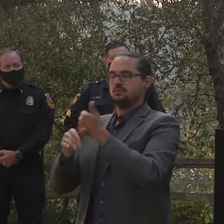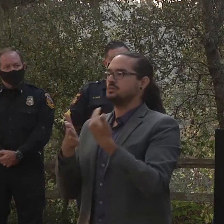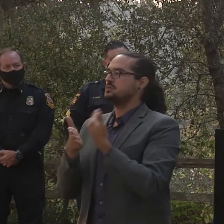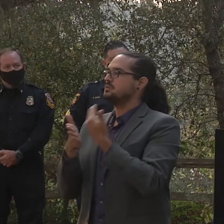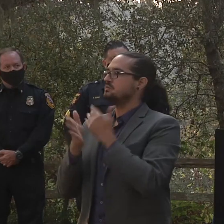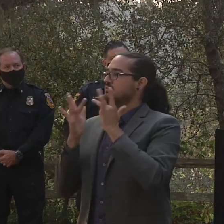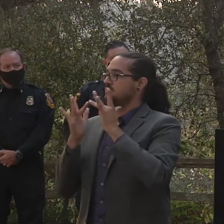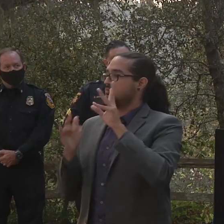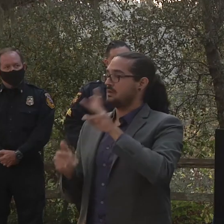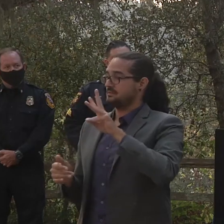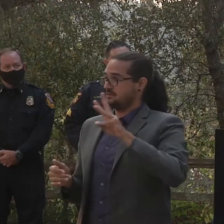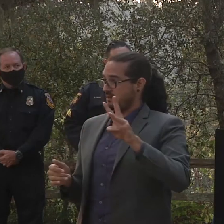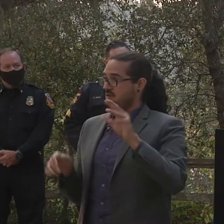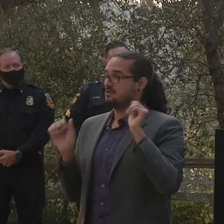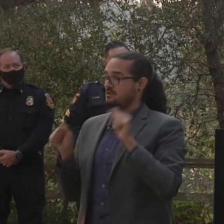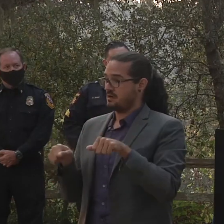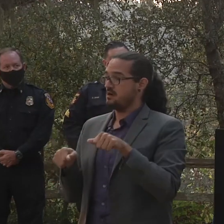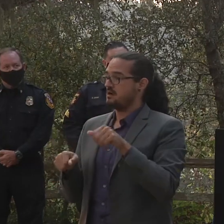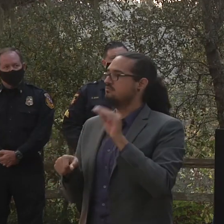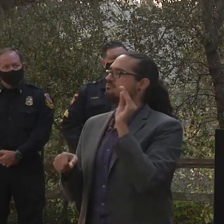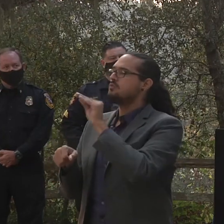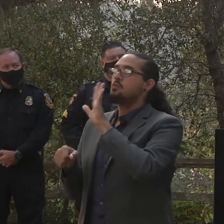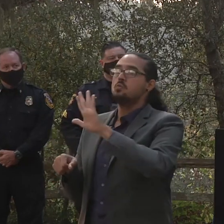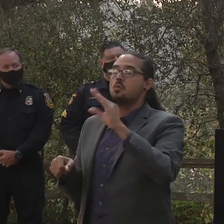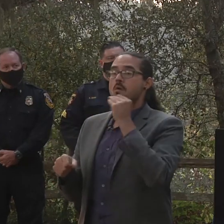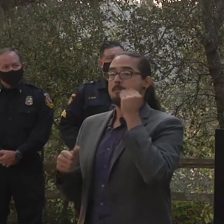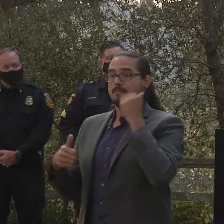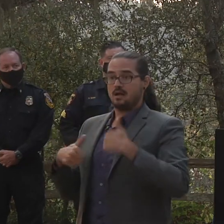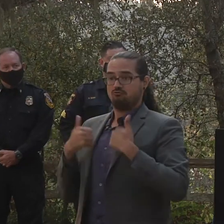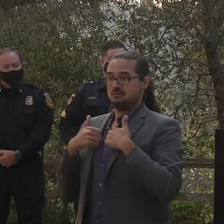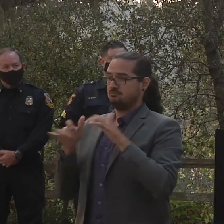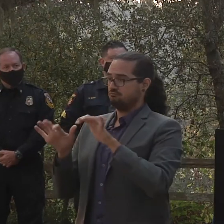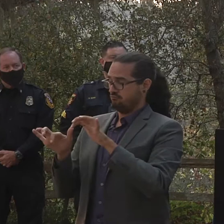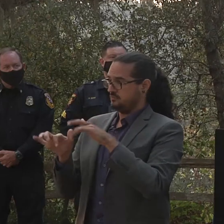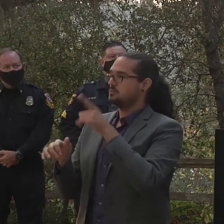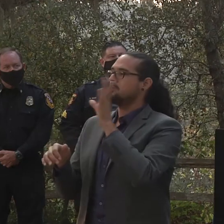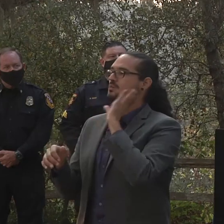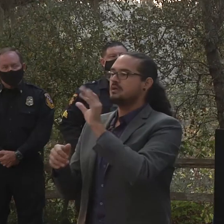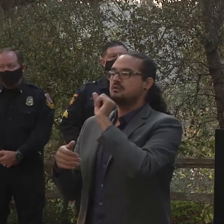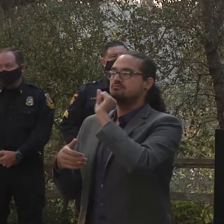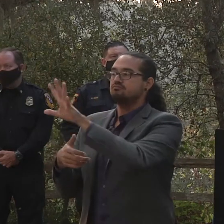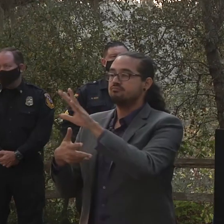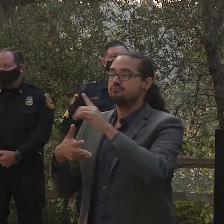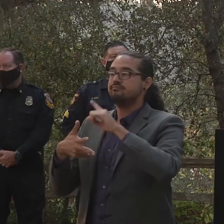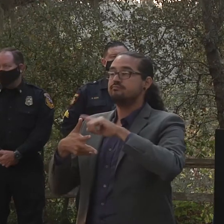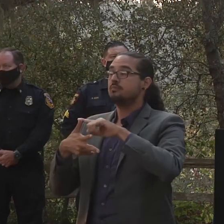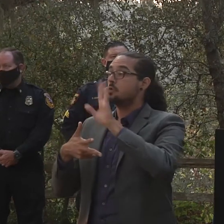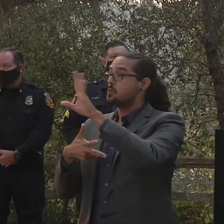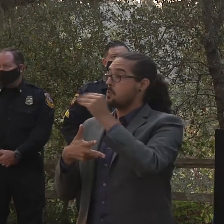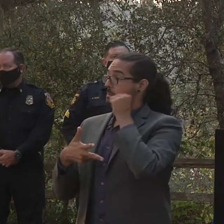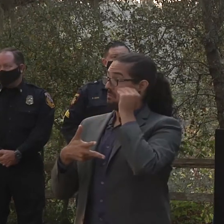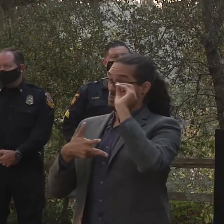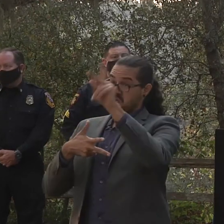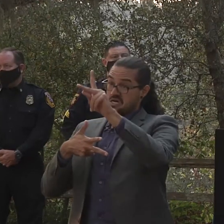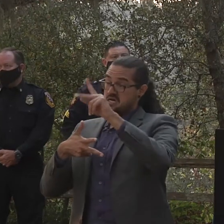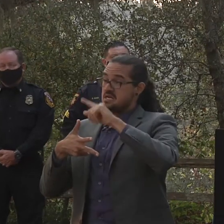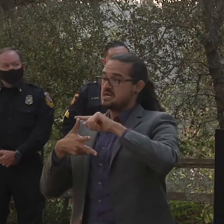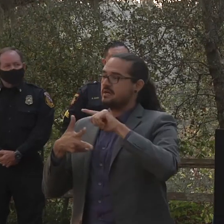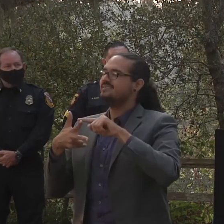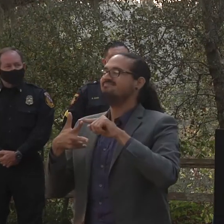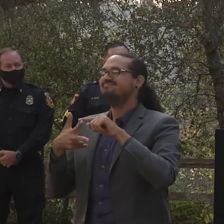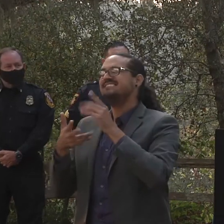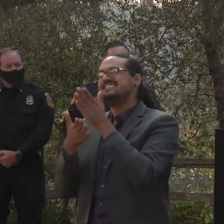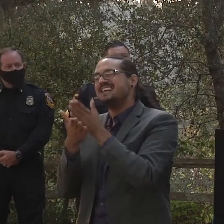is you go to this website, you put in your address and you'll be able to get some information, whether or your home's OK, damaged or destroyed, hopefully not